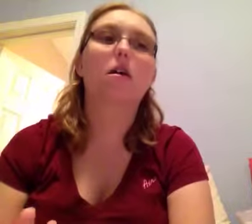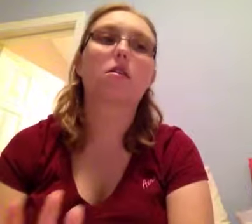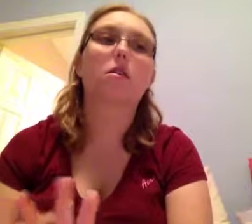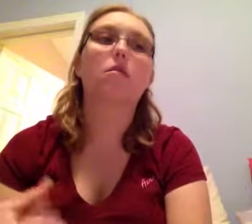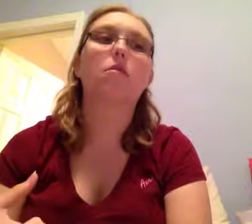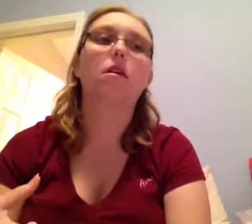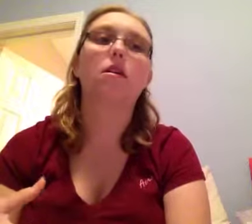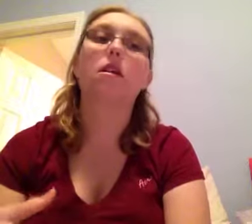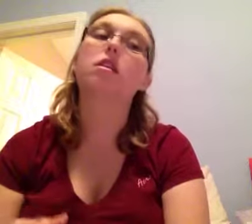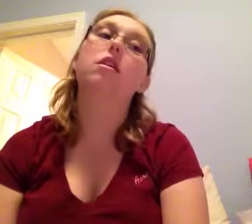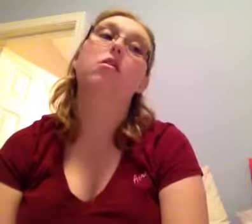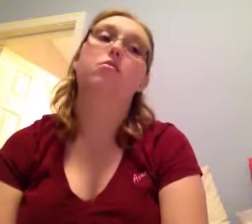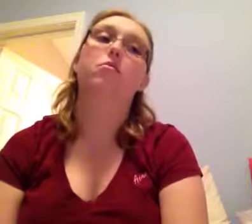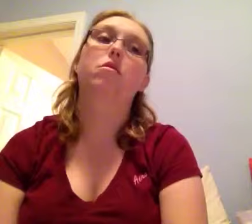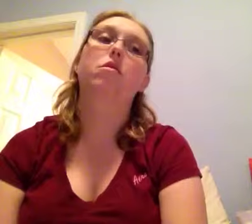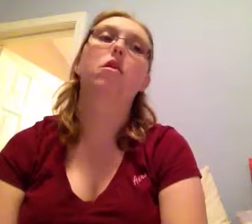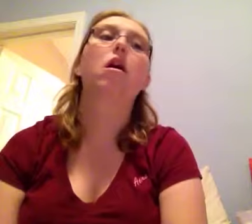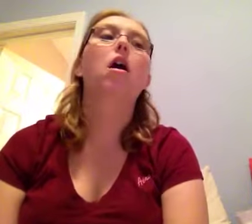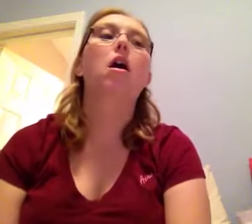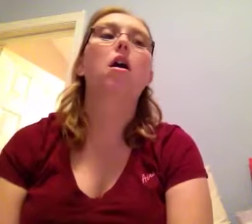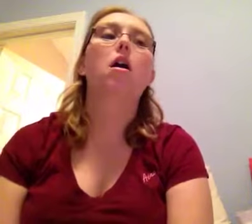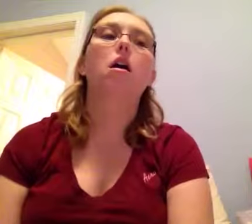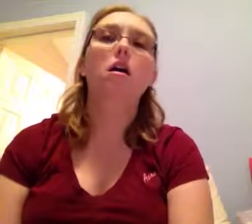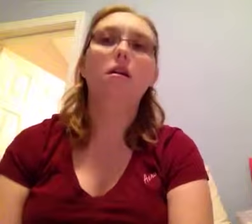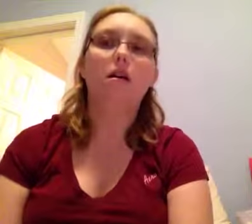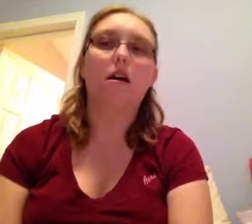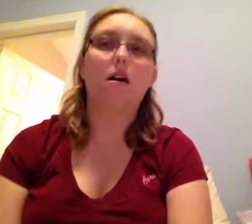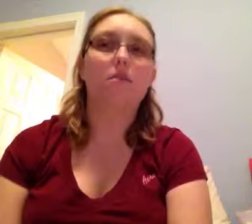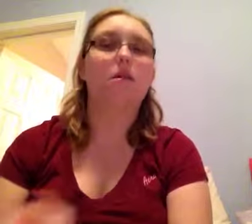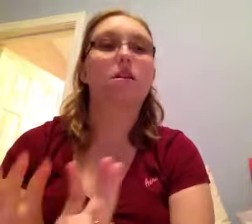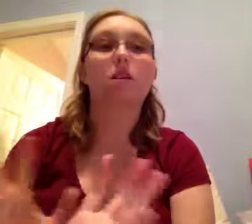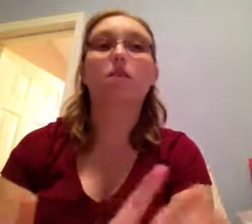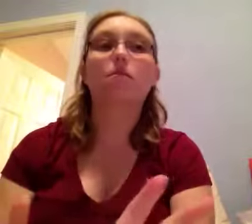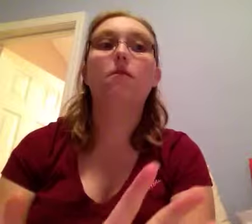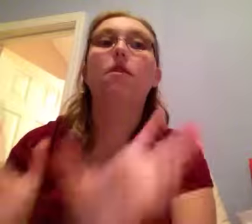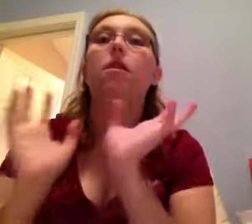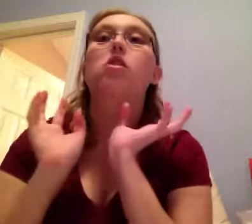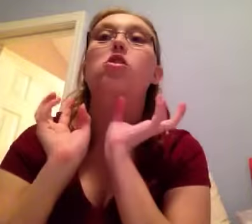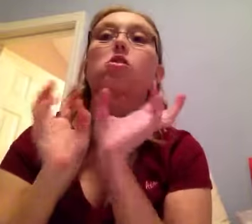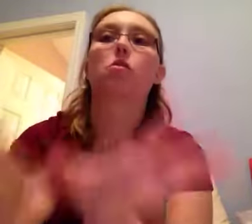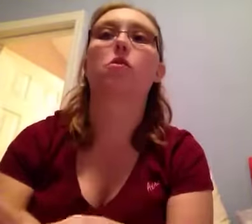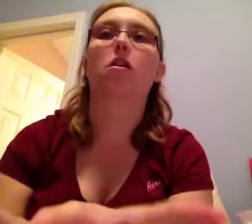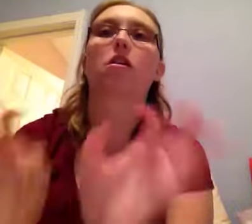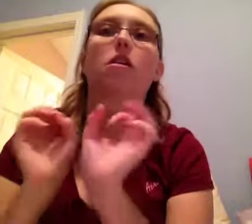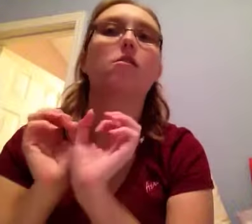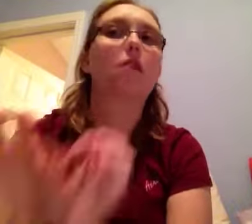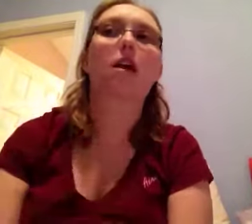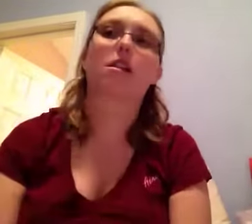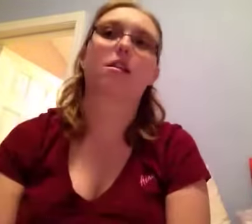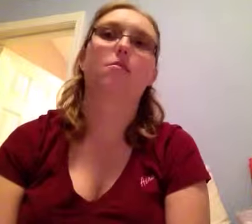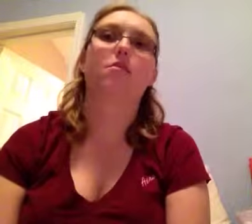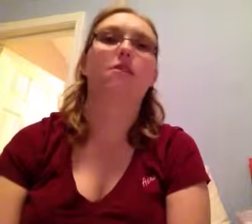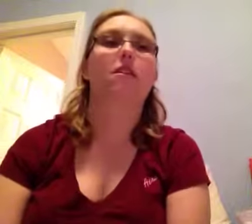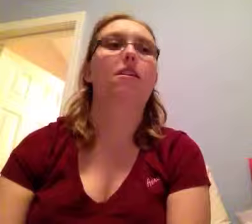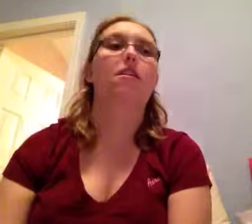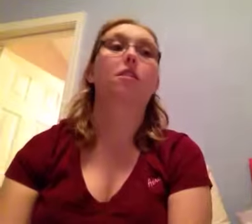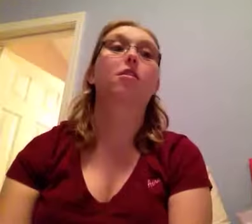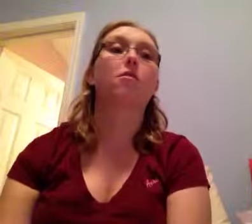I saw was The Host. Um, this movie is so good. You gotta see the movie. It's so